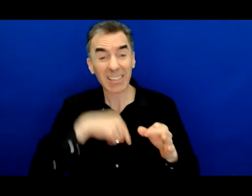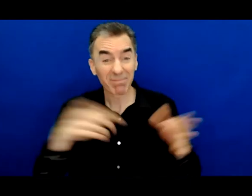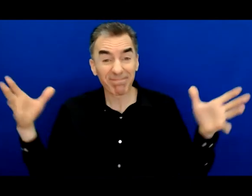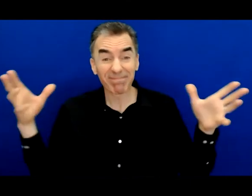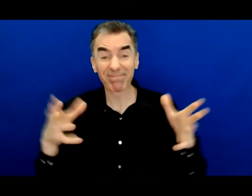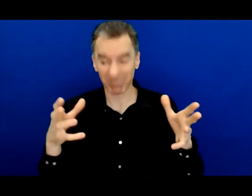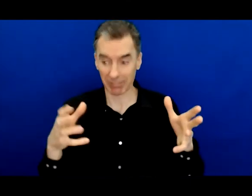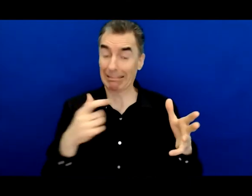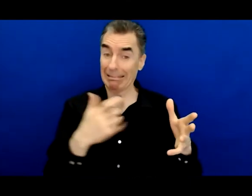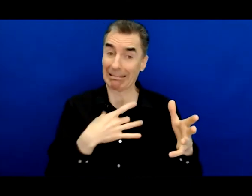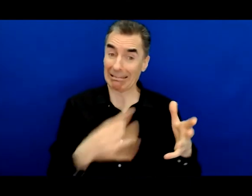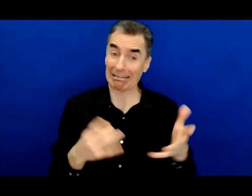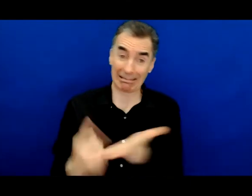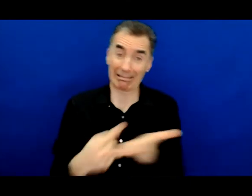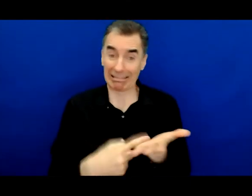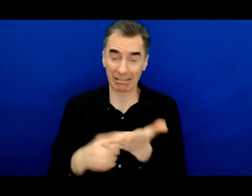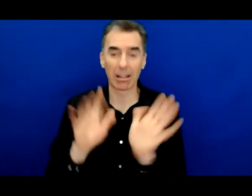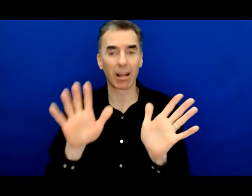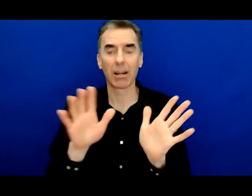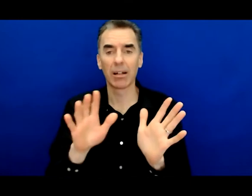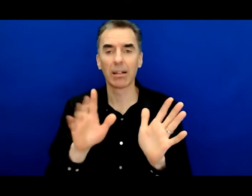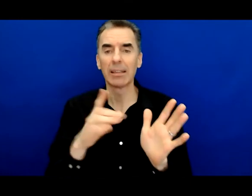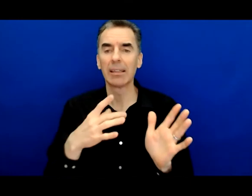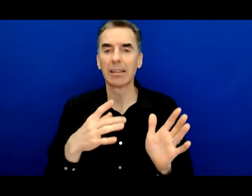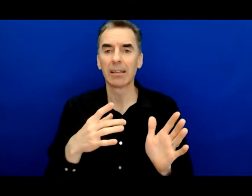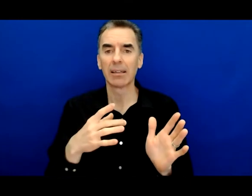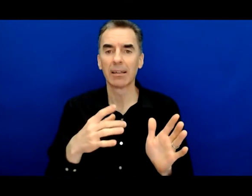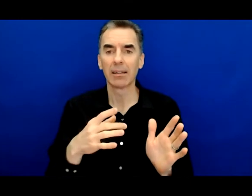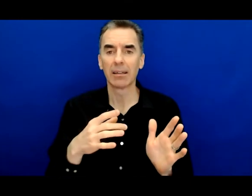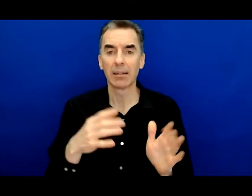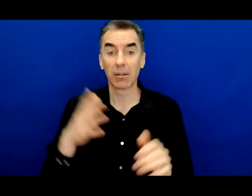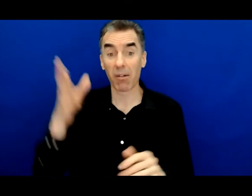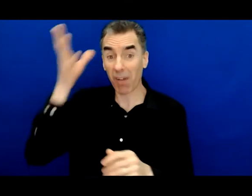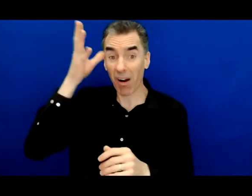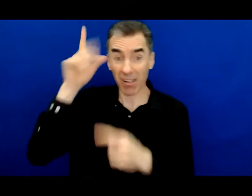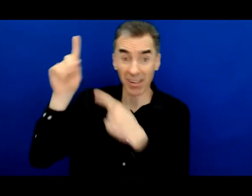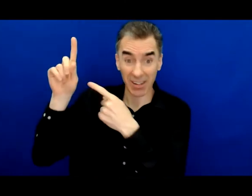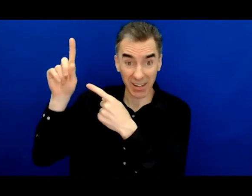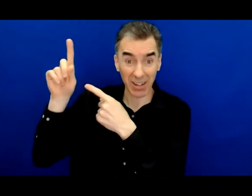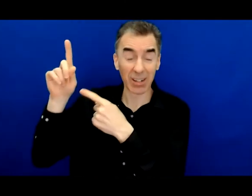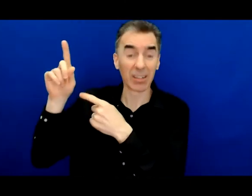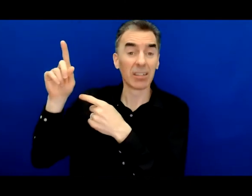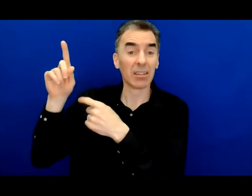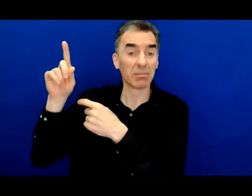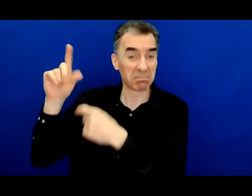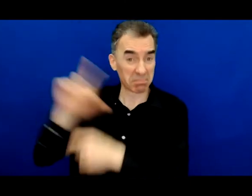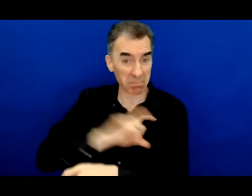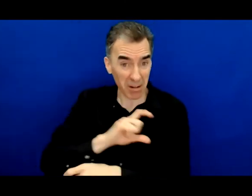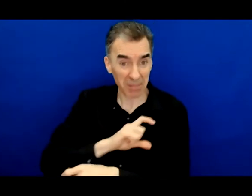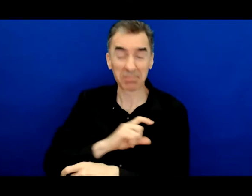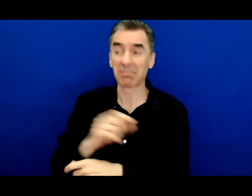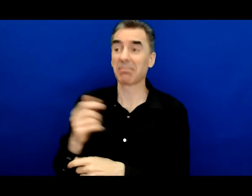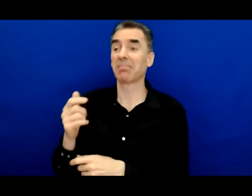but look I'll say this you know the beauty of having a father who worked in law enforcement a brother who grew up to go into law enforcement